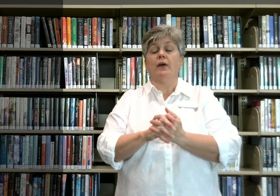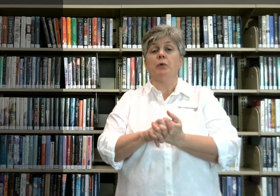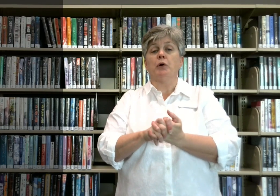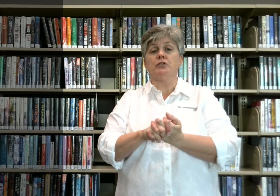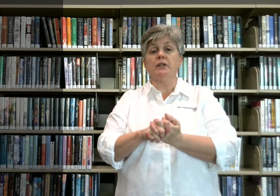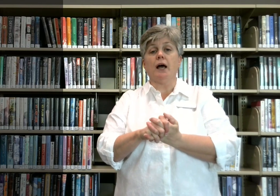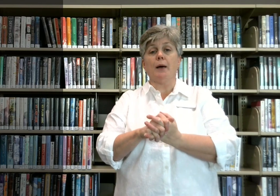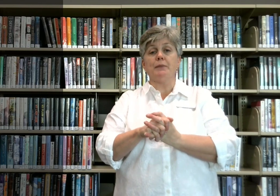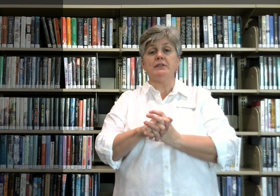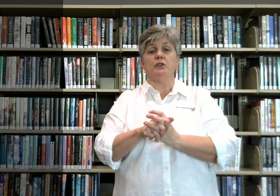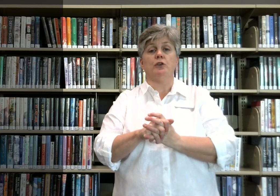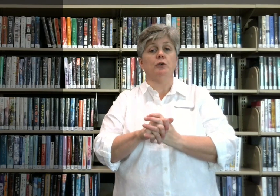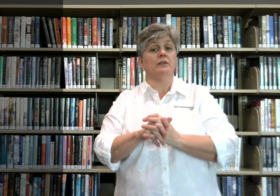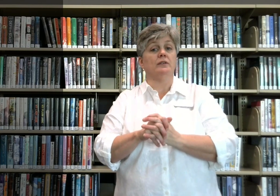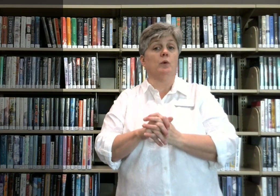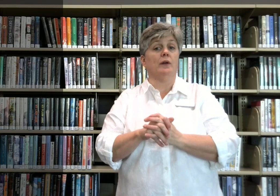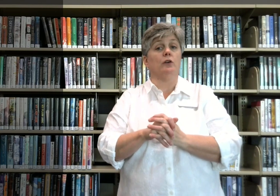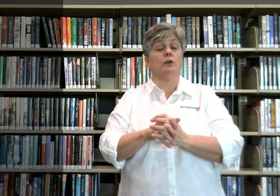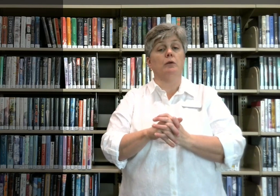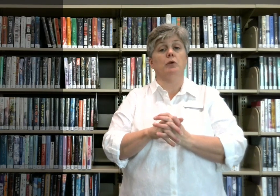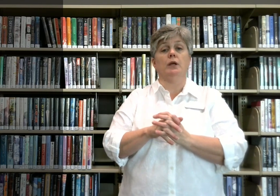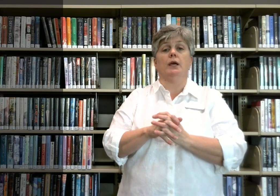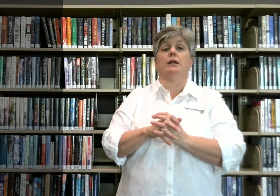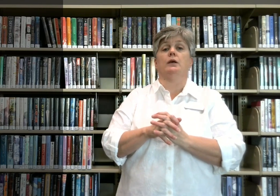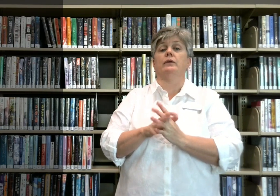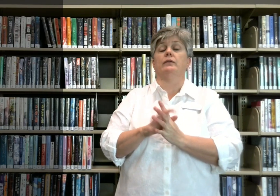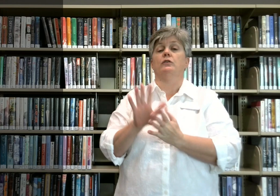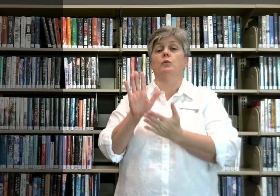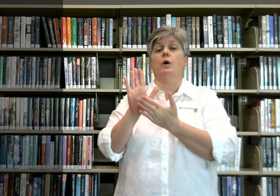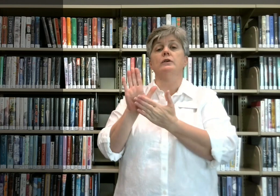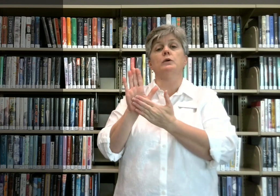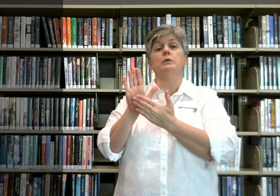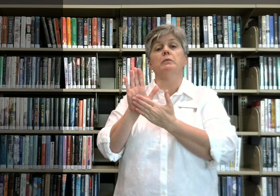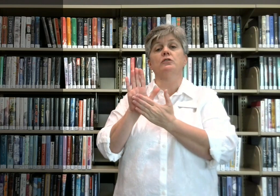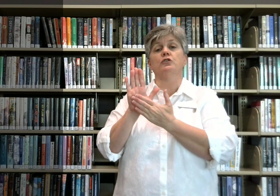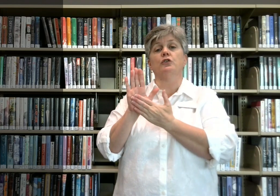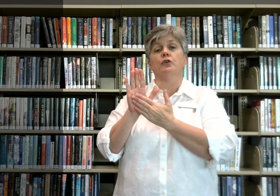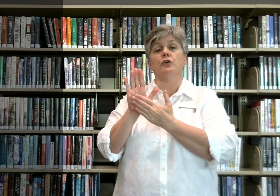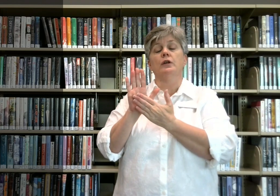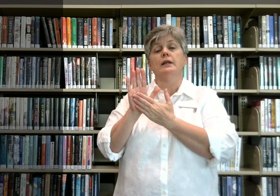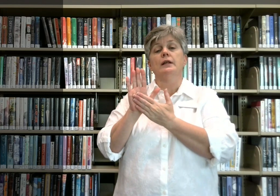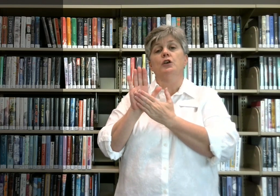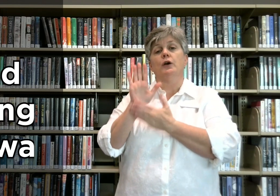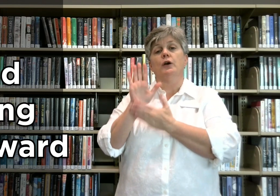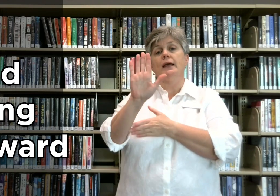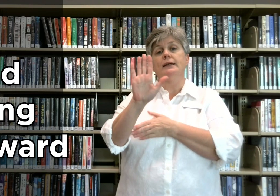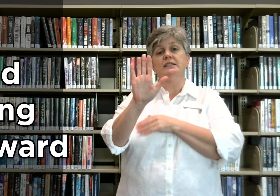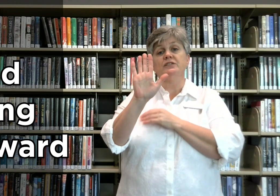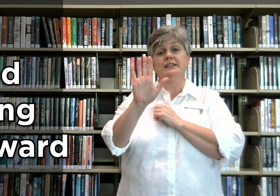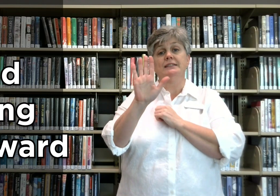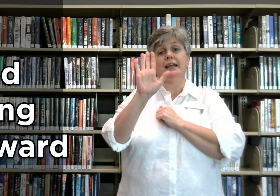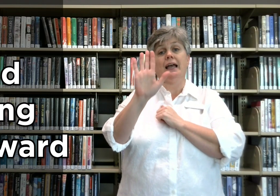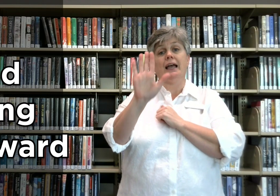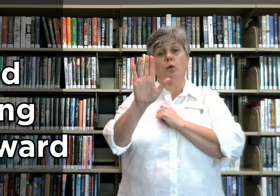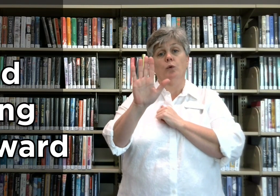person opposite you is the one that you're communicating with. So you always want to make sure your hand is facing outward.